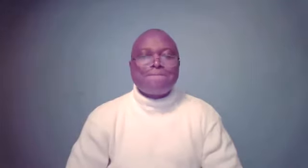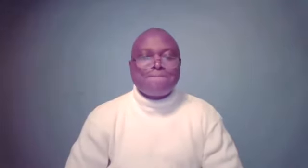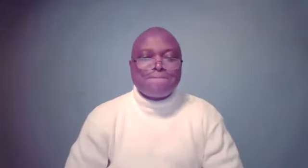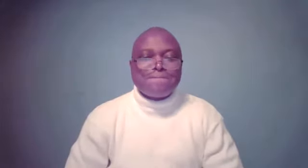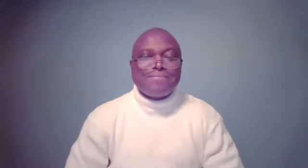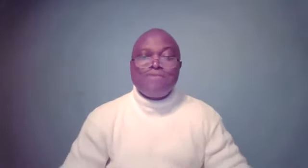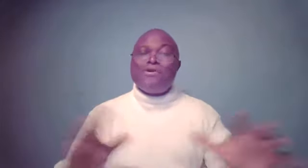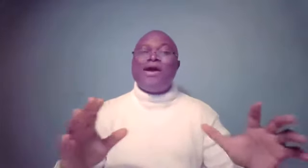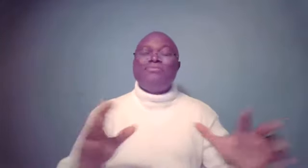He forgot.